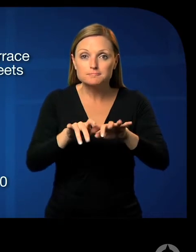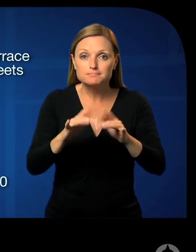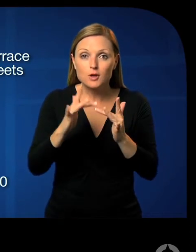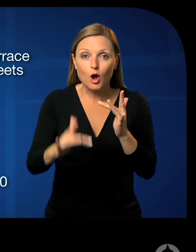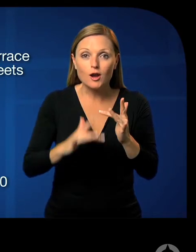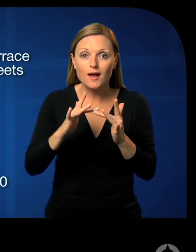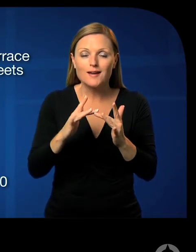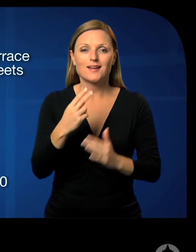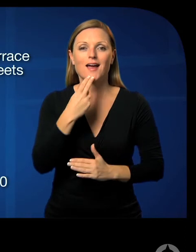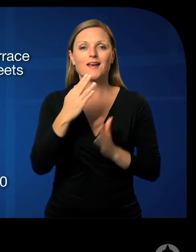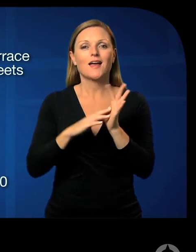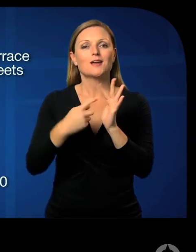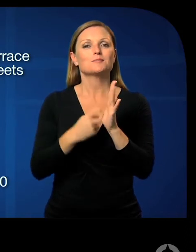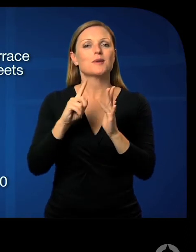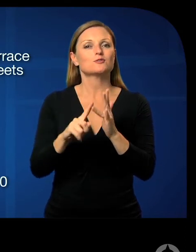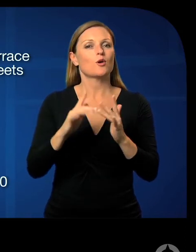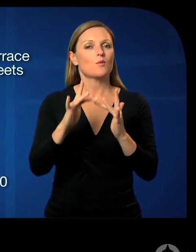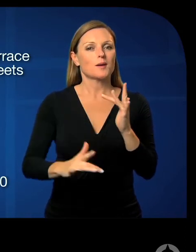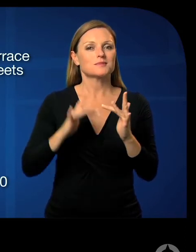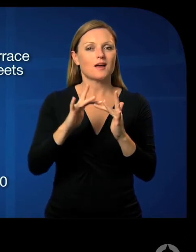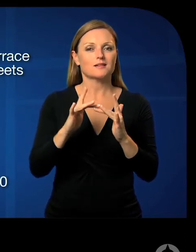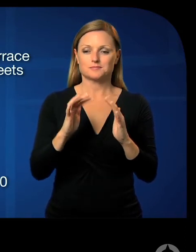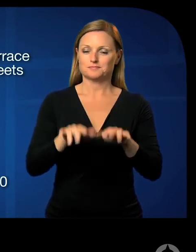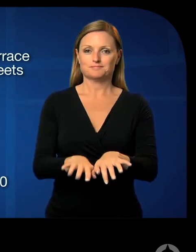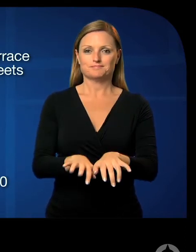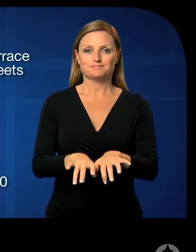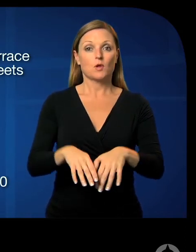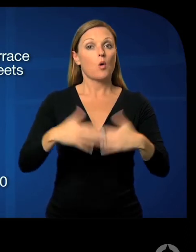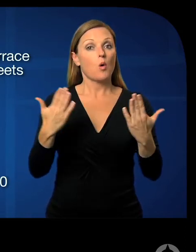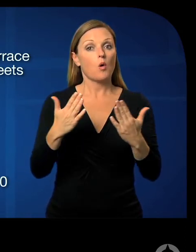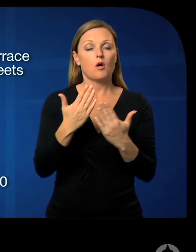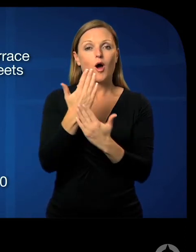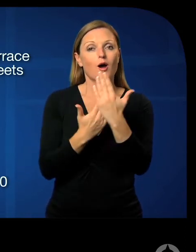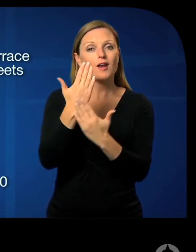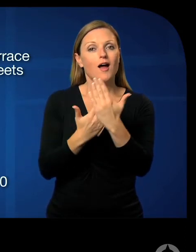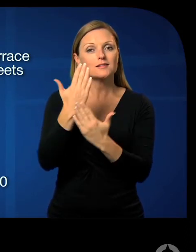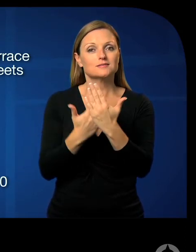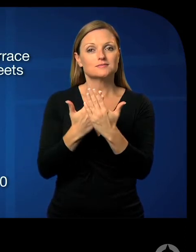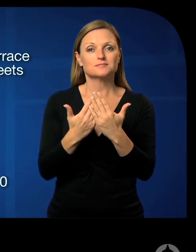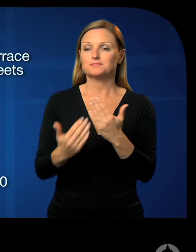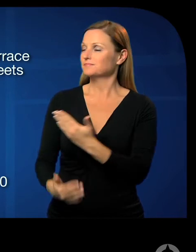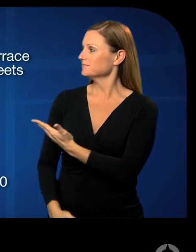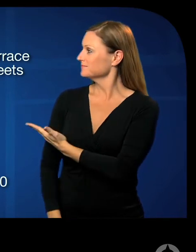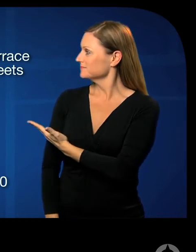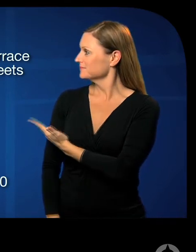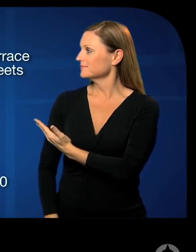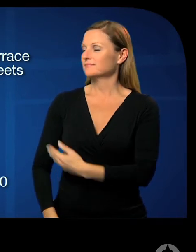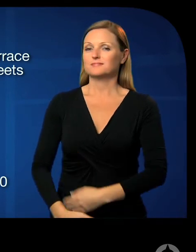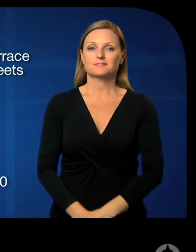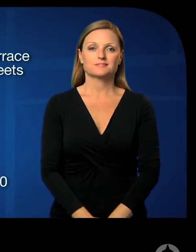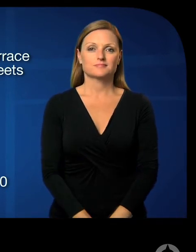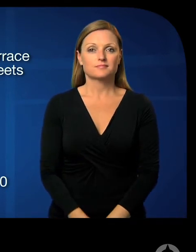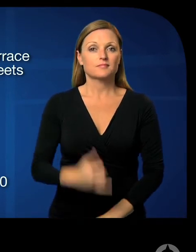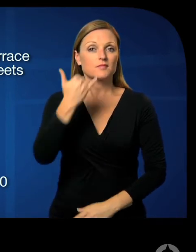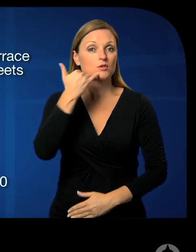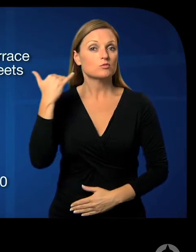or you can call the Adelaide Metro info line on 1300 311 108 the national relay service 13